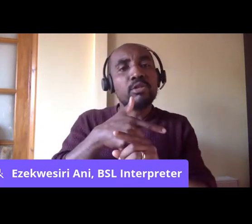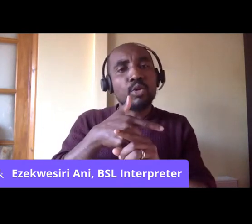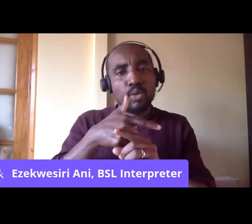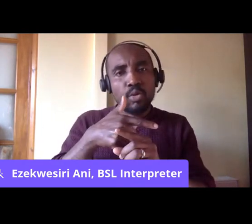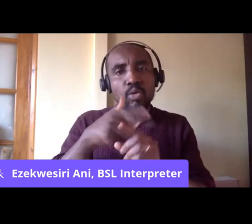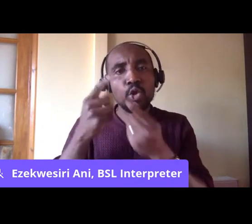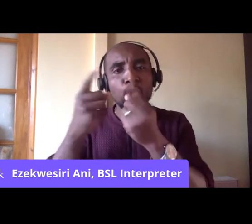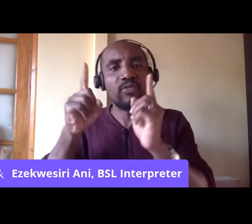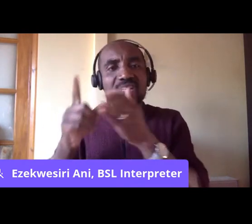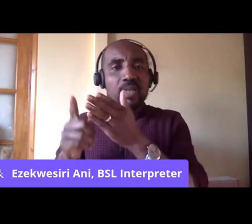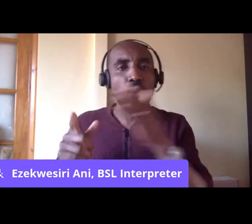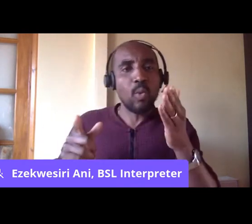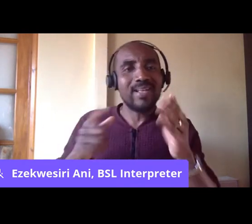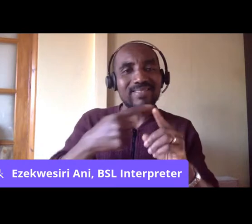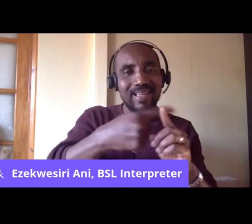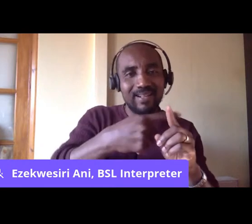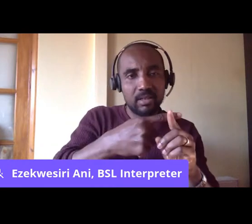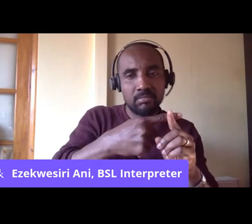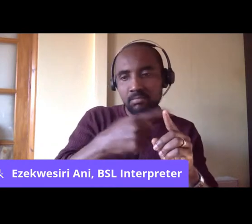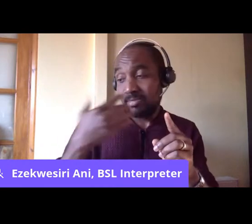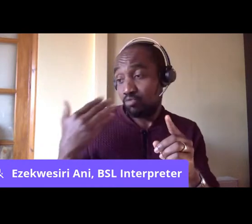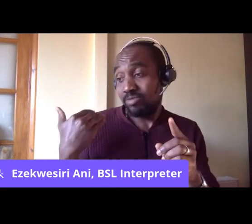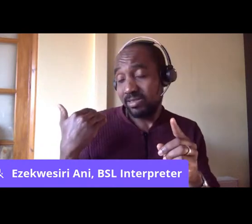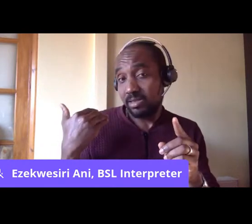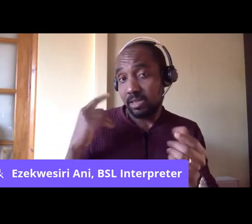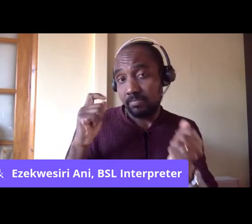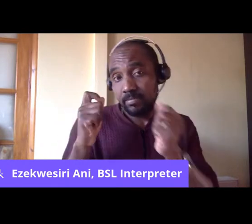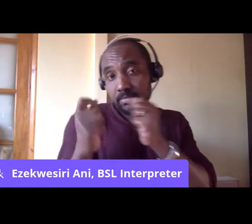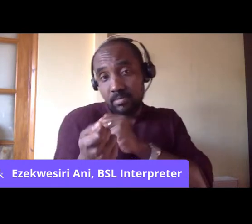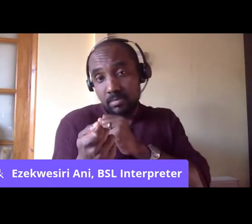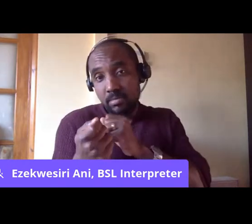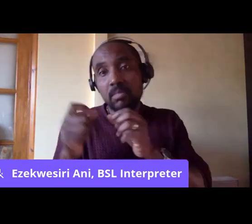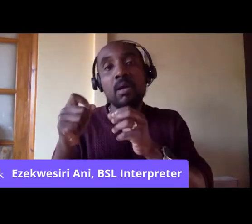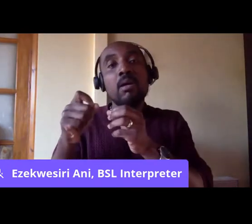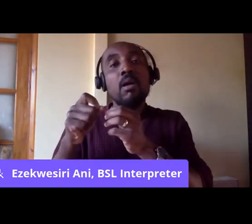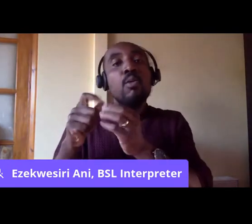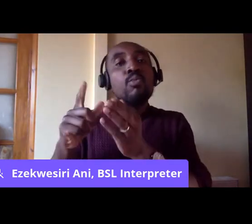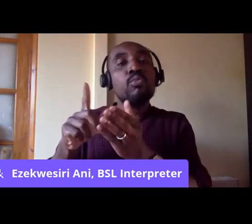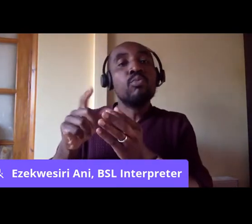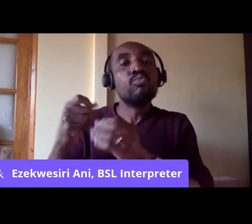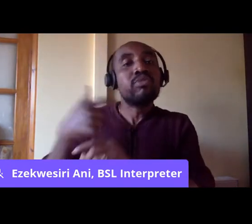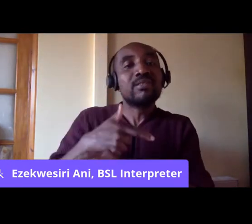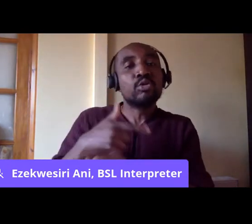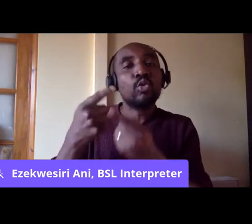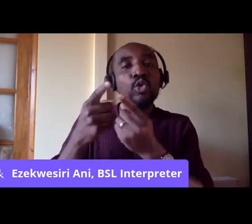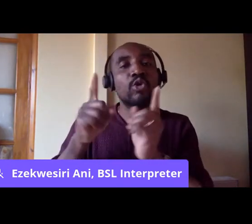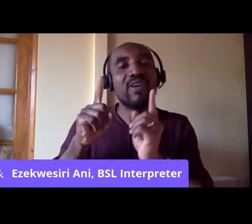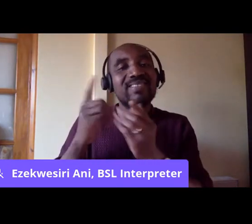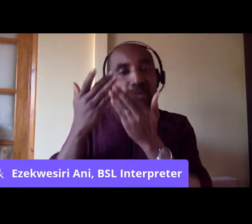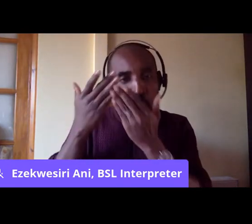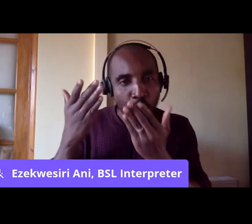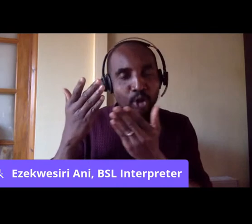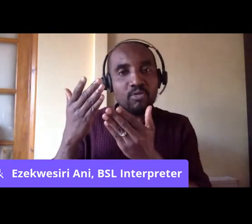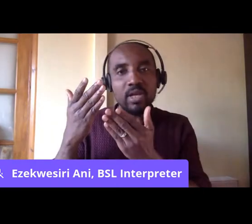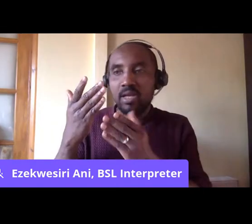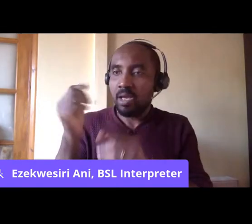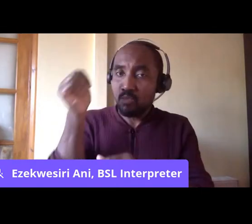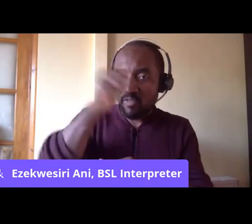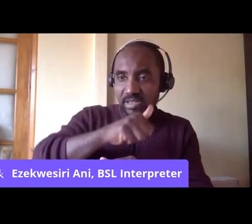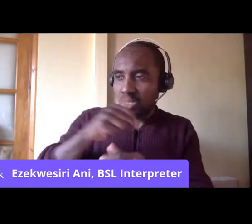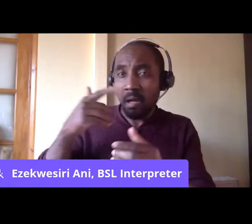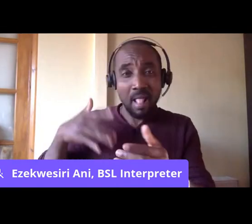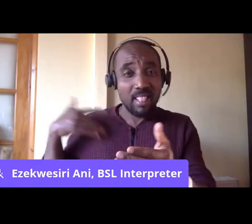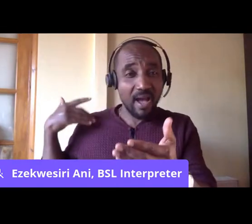England, and then laterally Bristol University's honorary professor. But I've also been a social activist all my life and